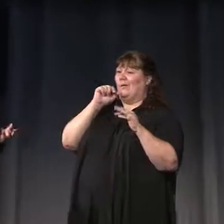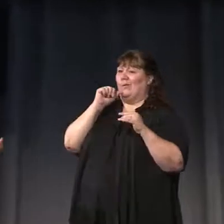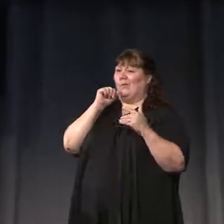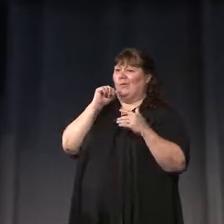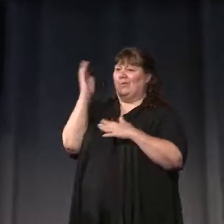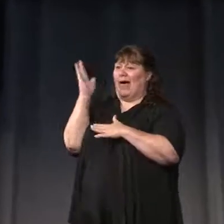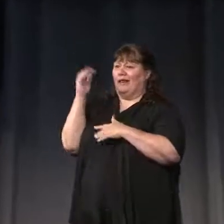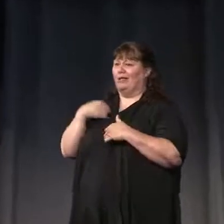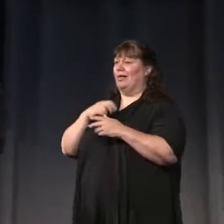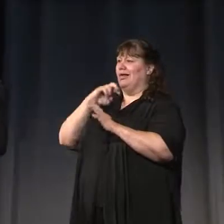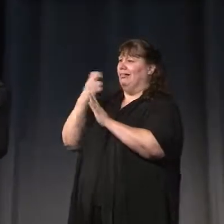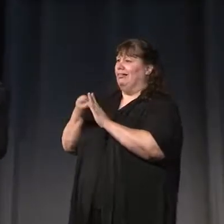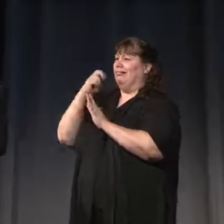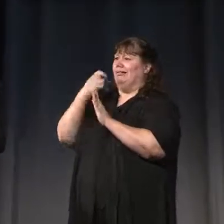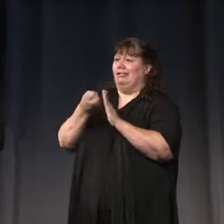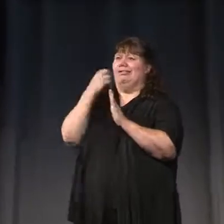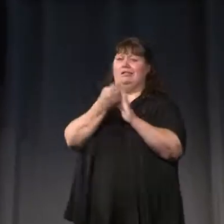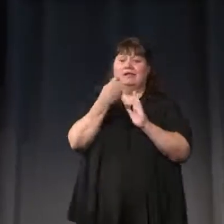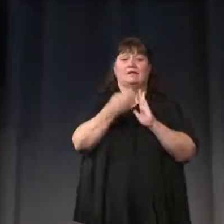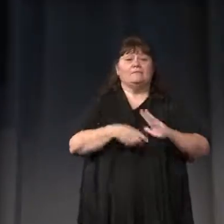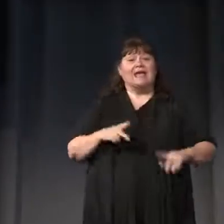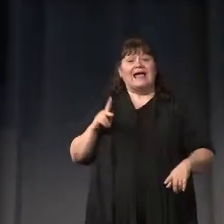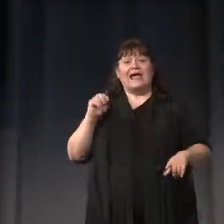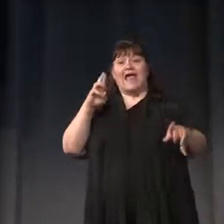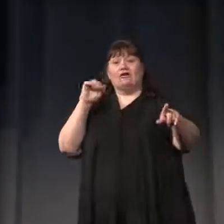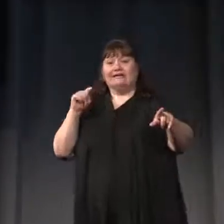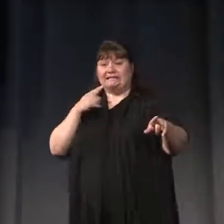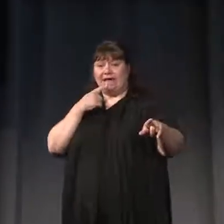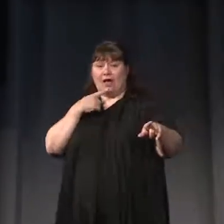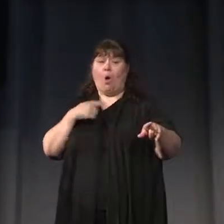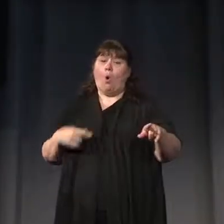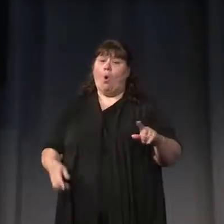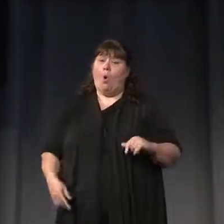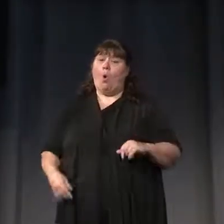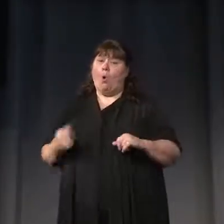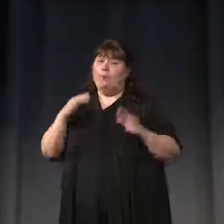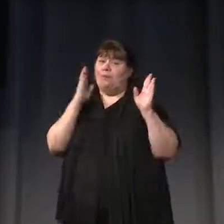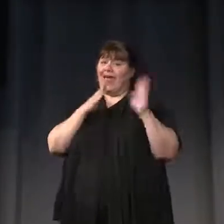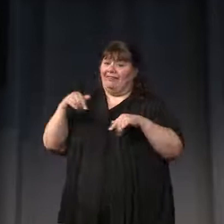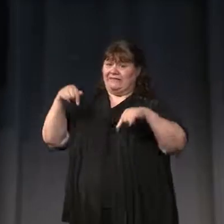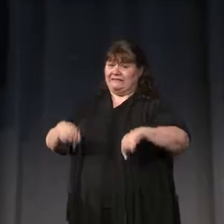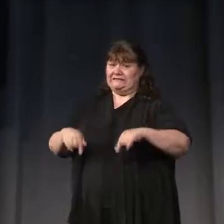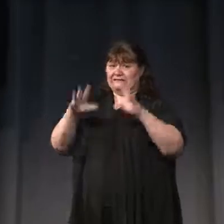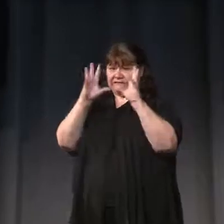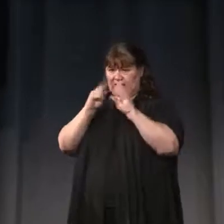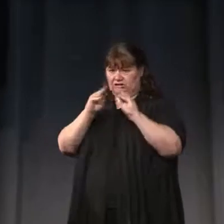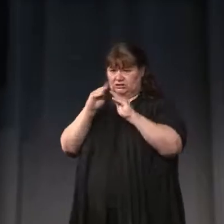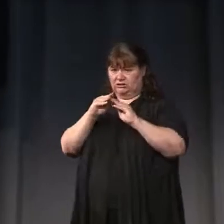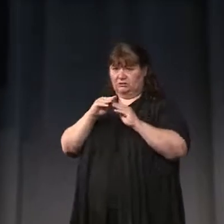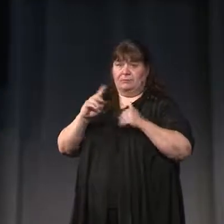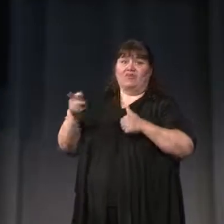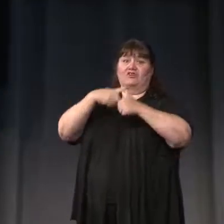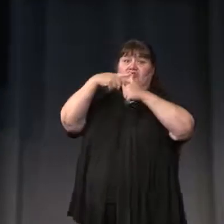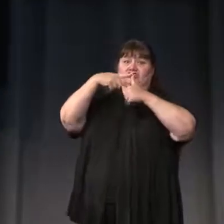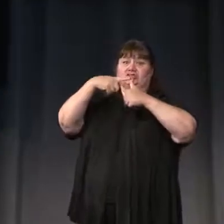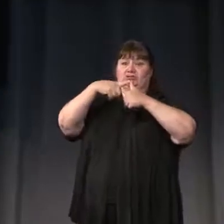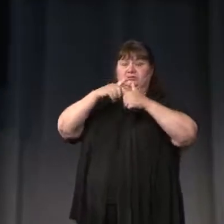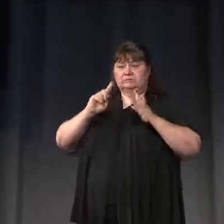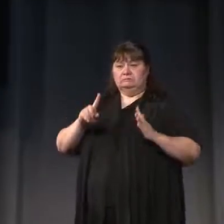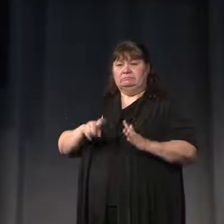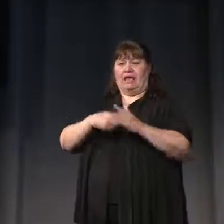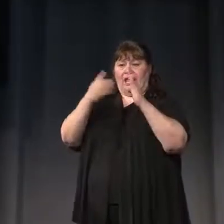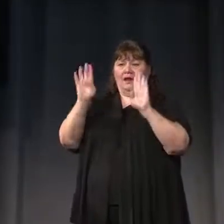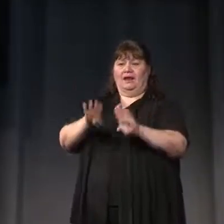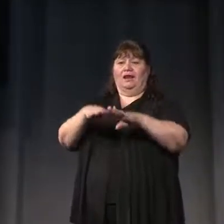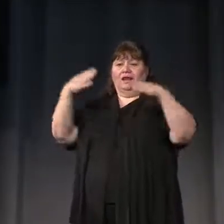on this panel. So Carrie originally told me she had planned to have this session be the very first to begin this